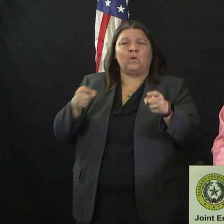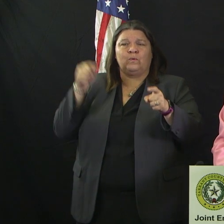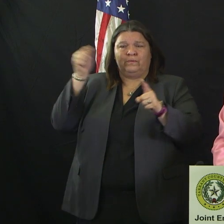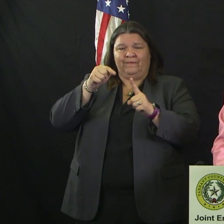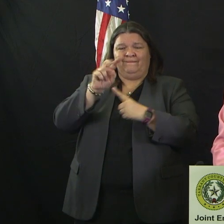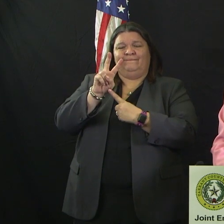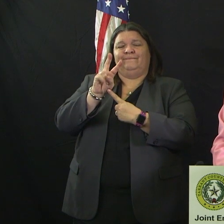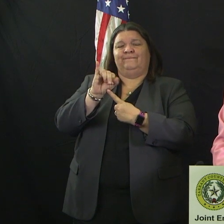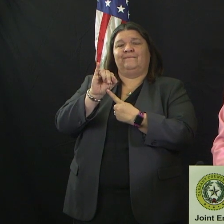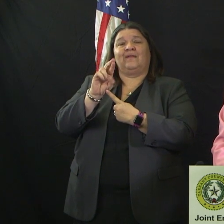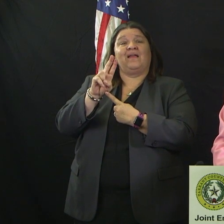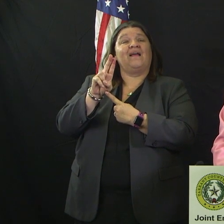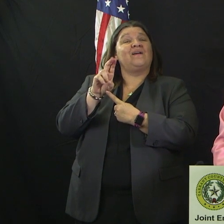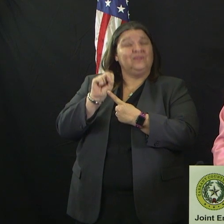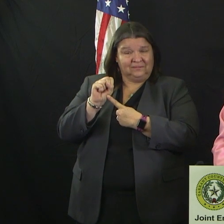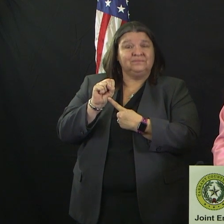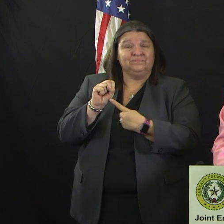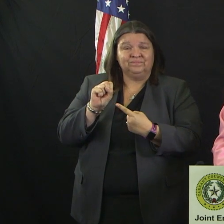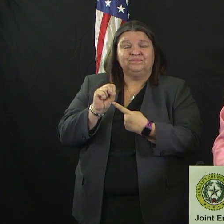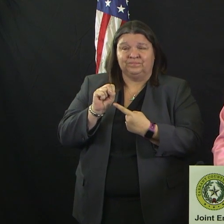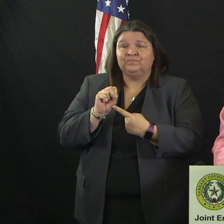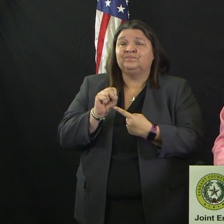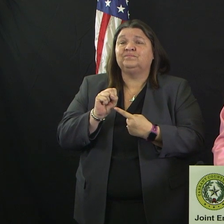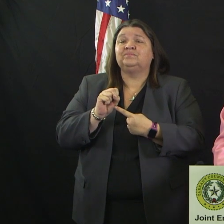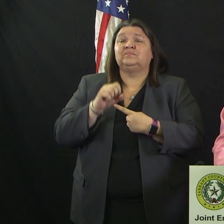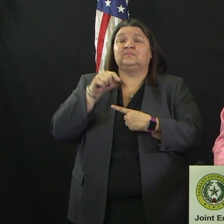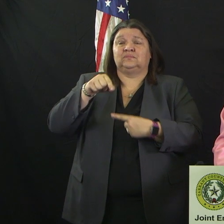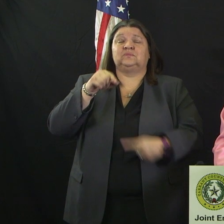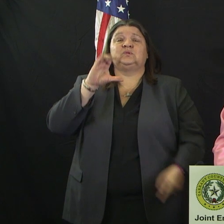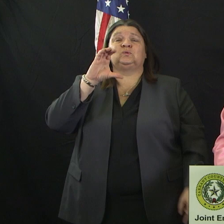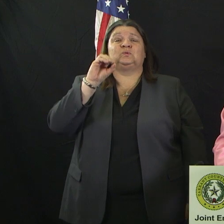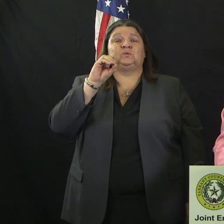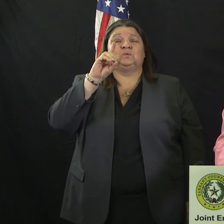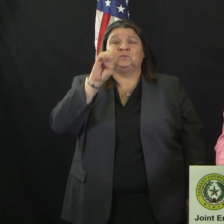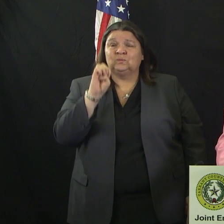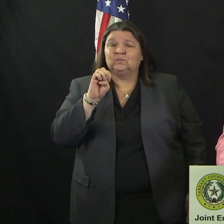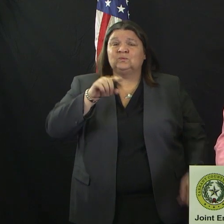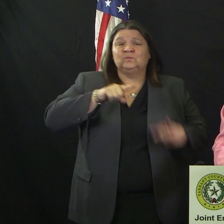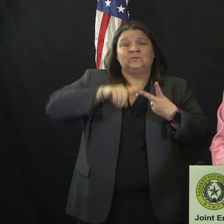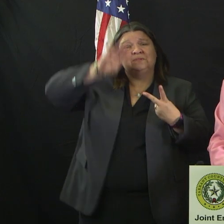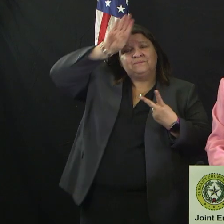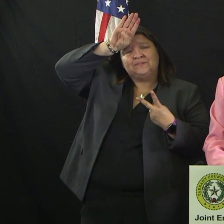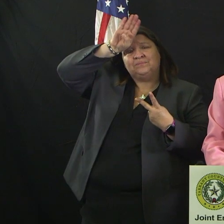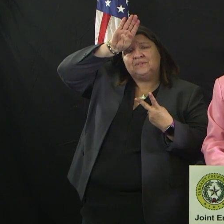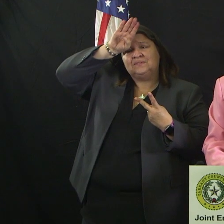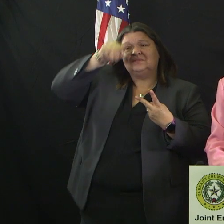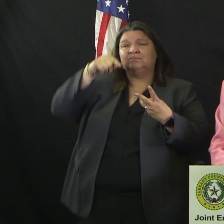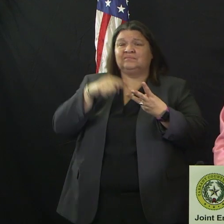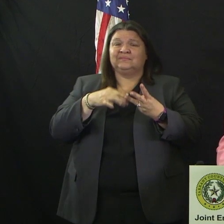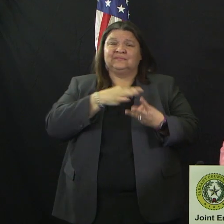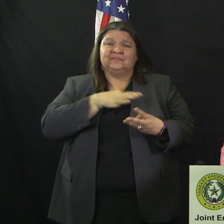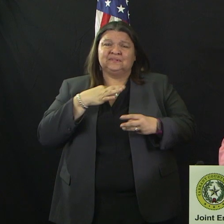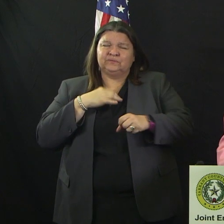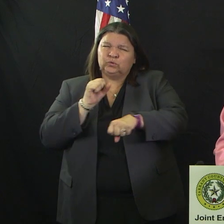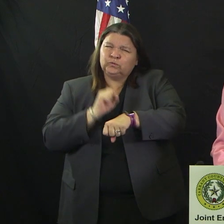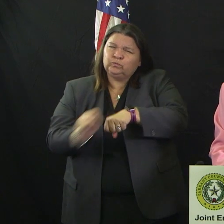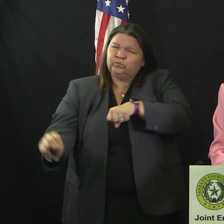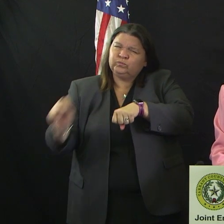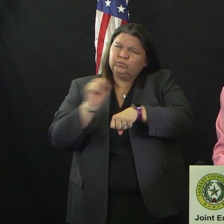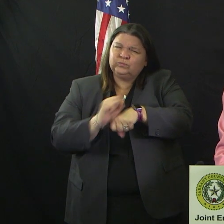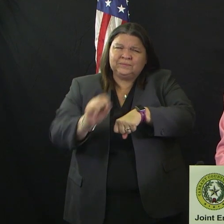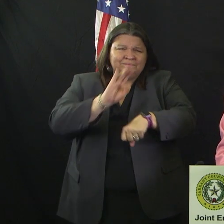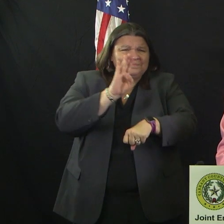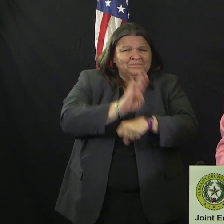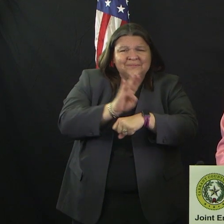Code and fire inspection staff has already been proactively talking to our business establishments about our current